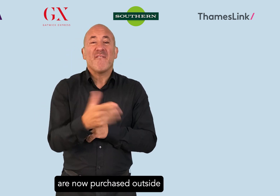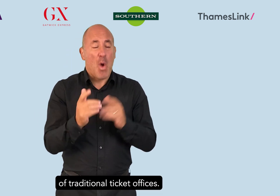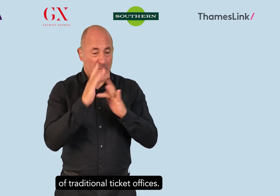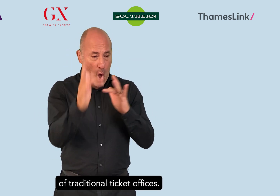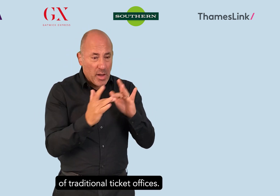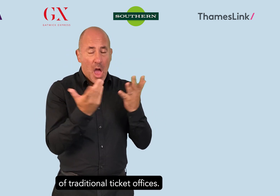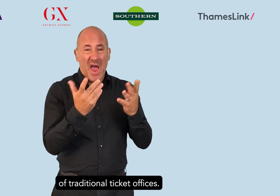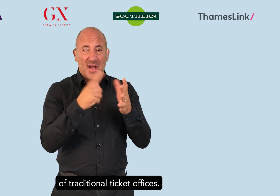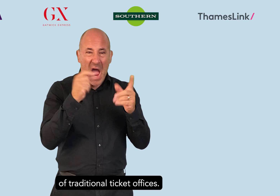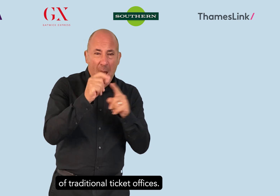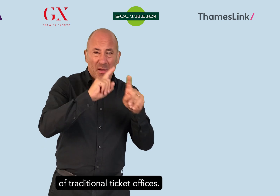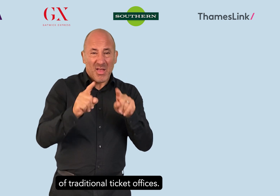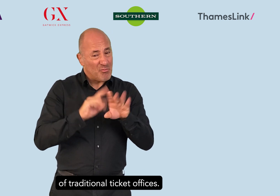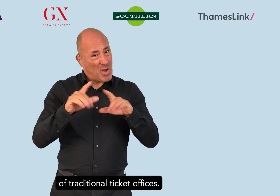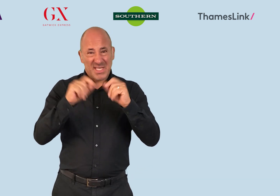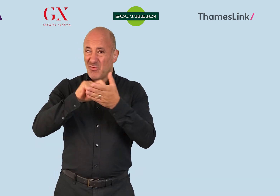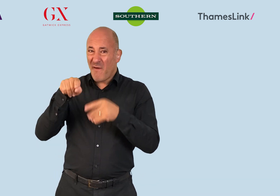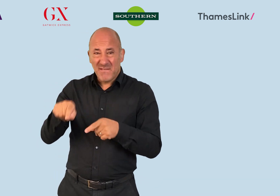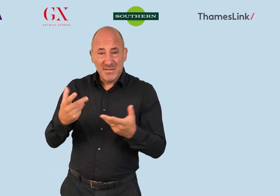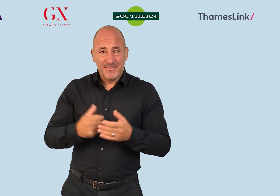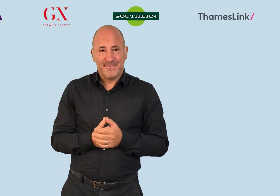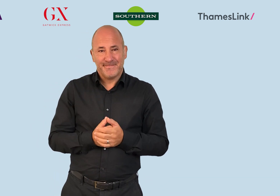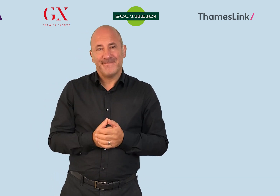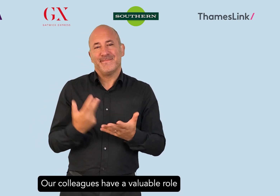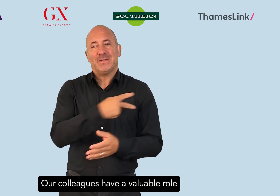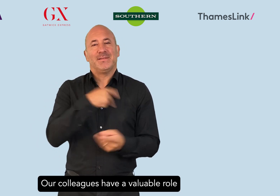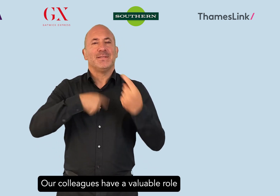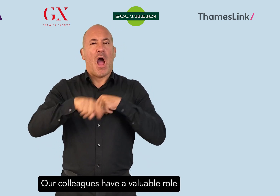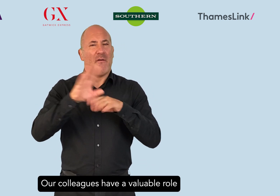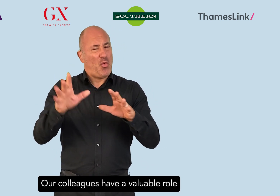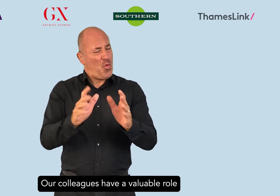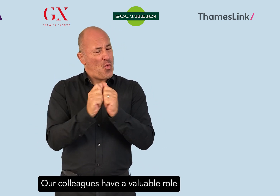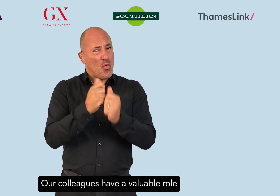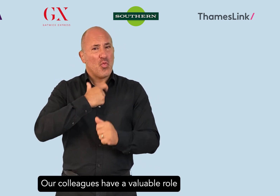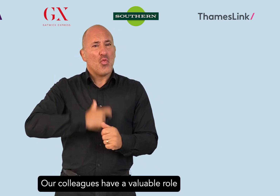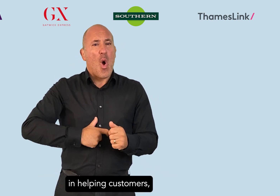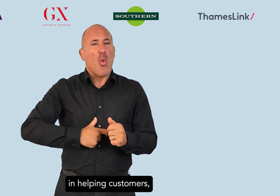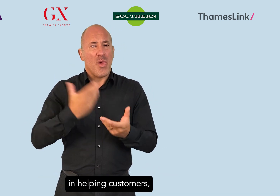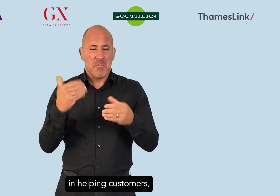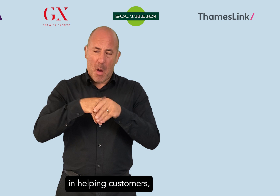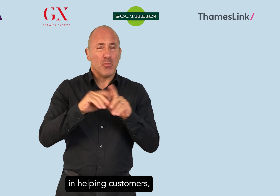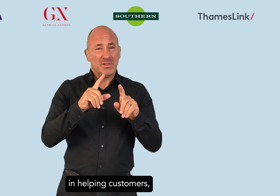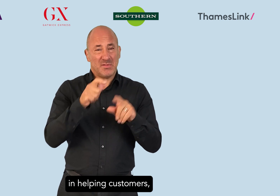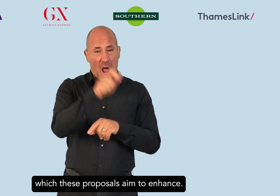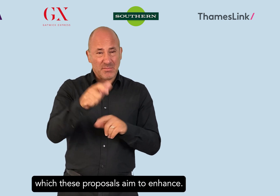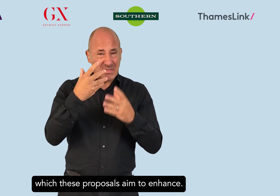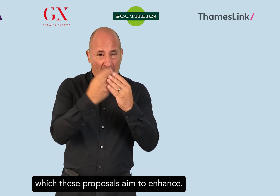of traditional ticket offices. Our colleagues have a valuable role in helping customers, which these